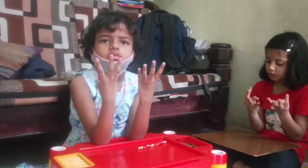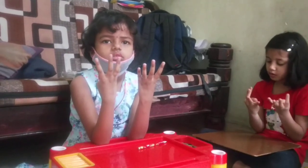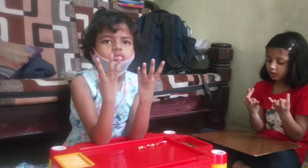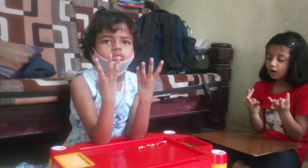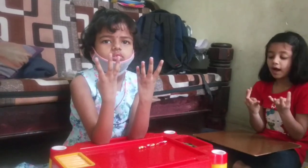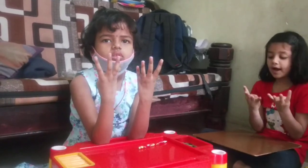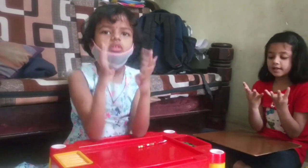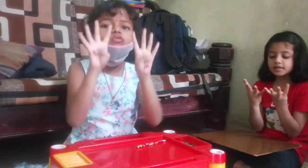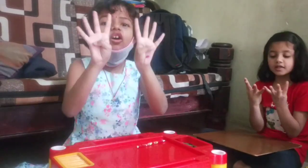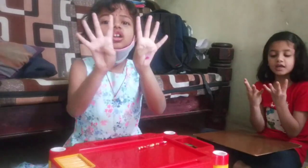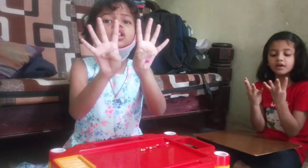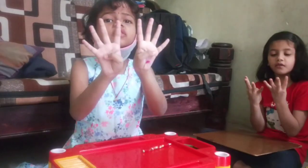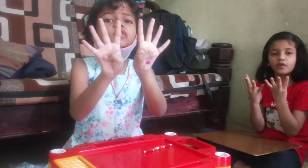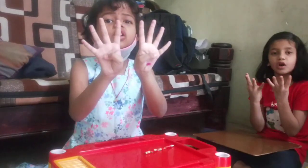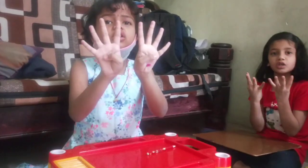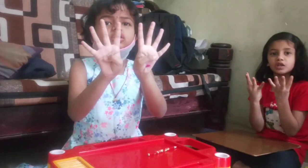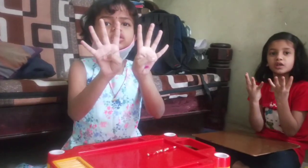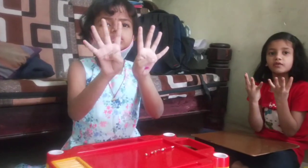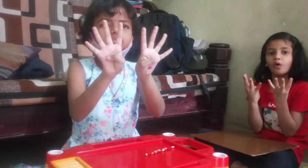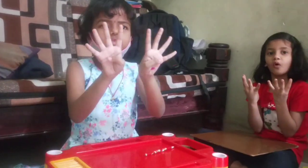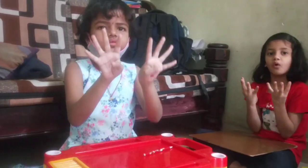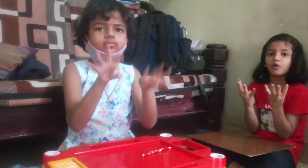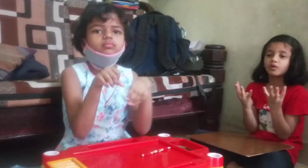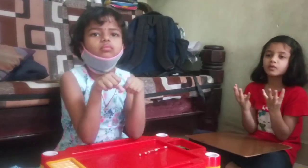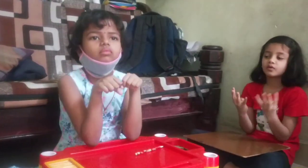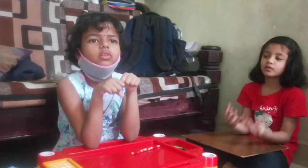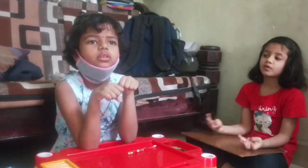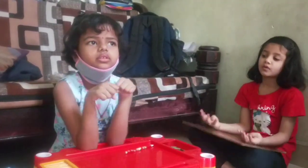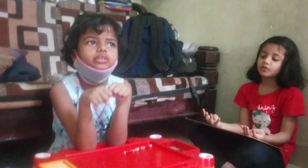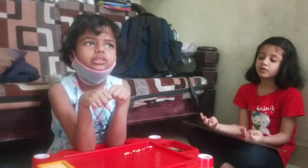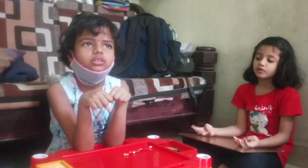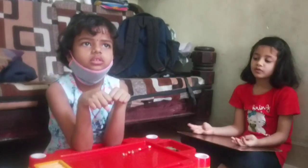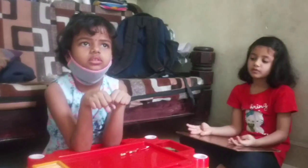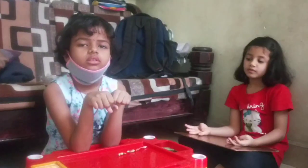And answer is 44. Very good, next, 13